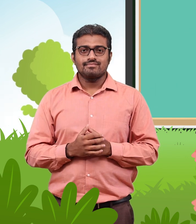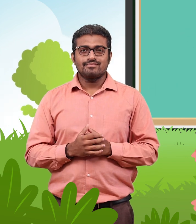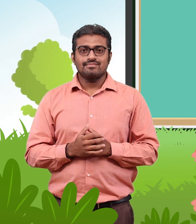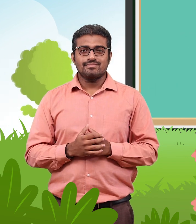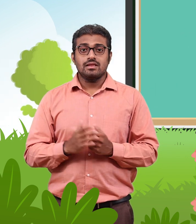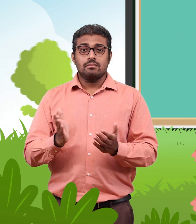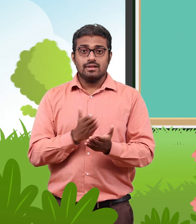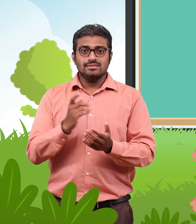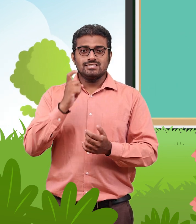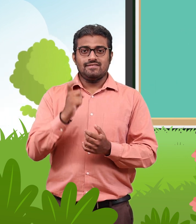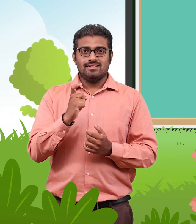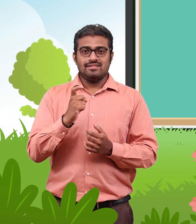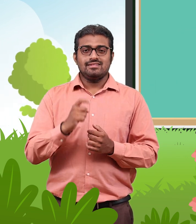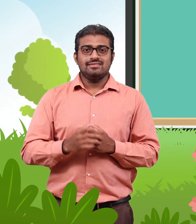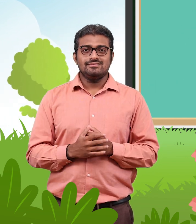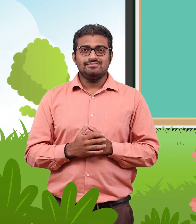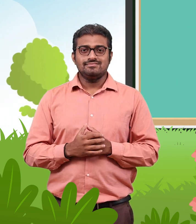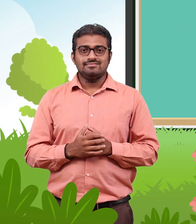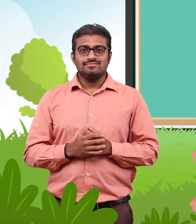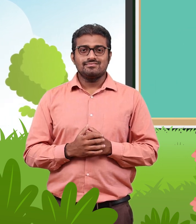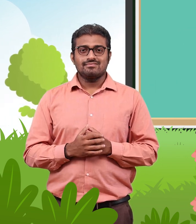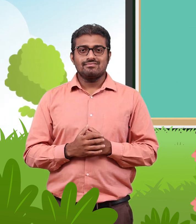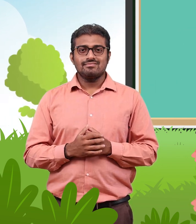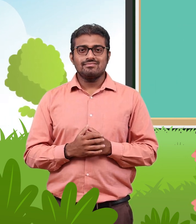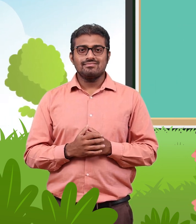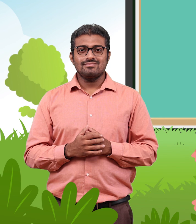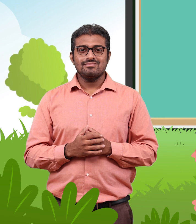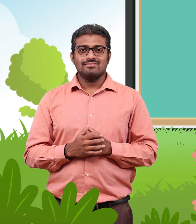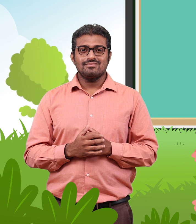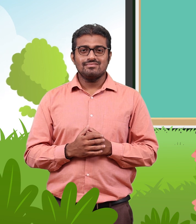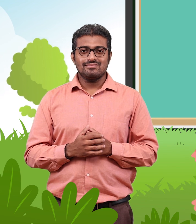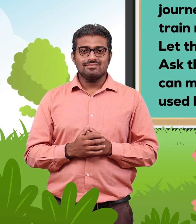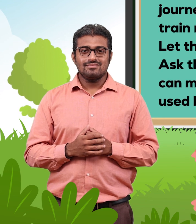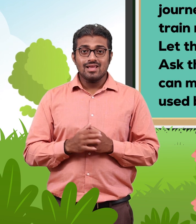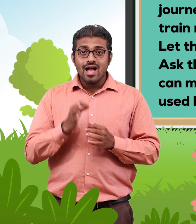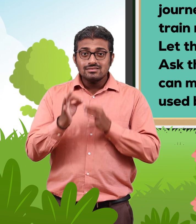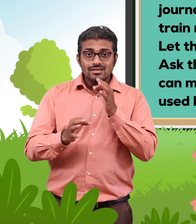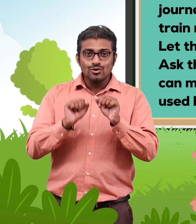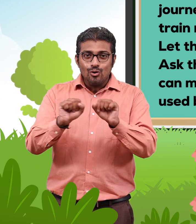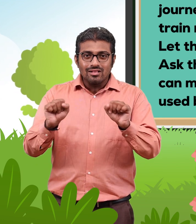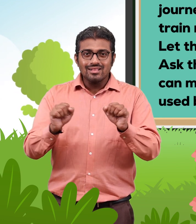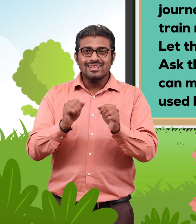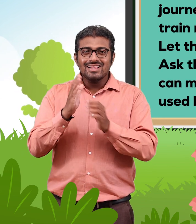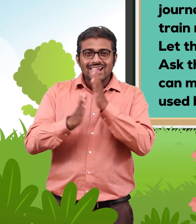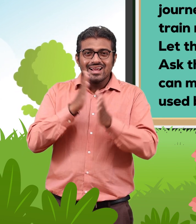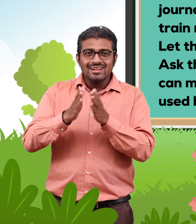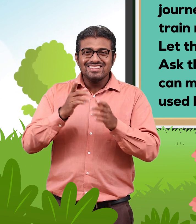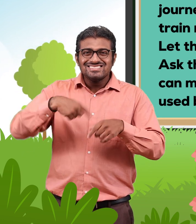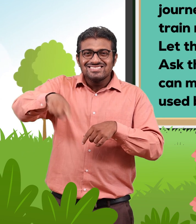On page number 7, ask children to share experiences